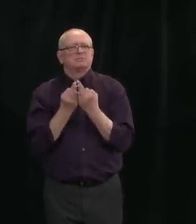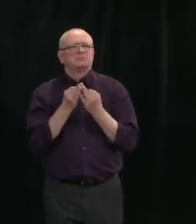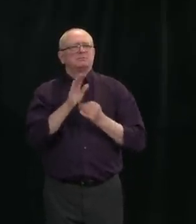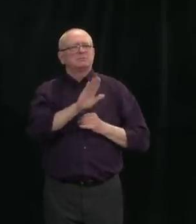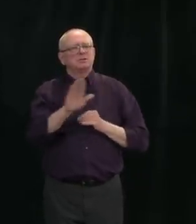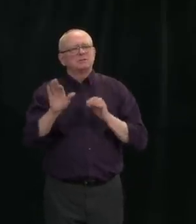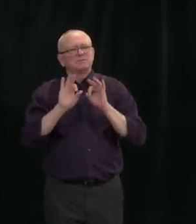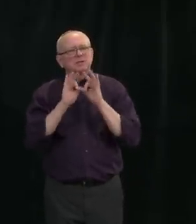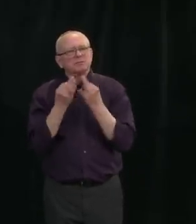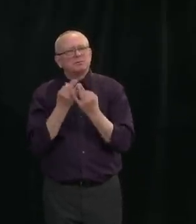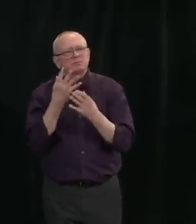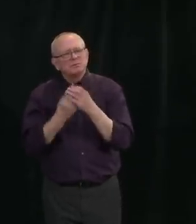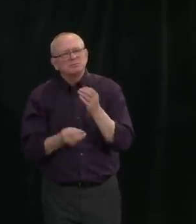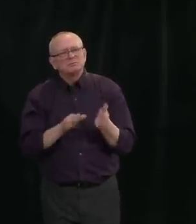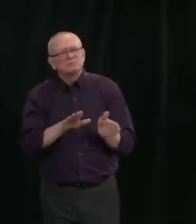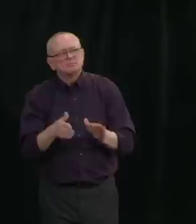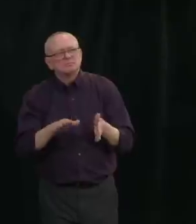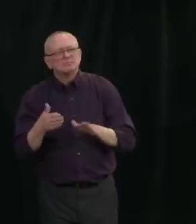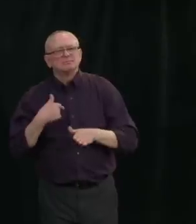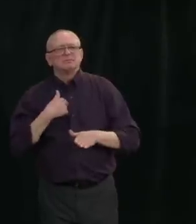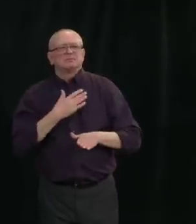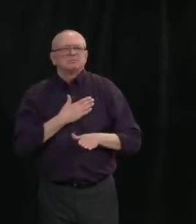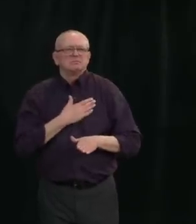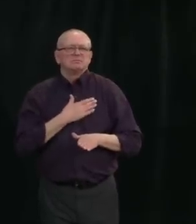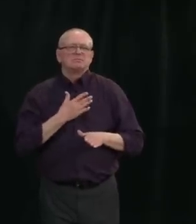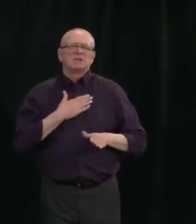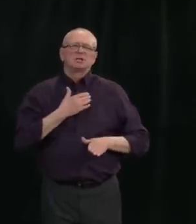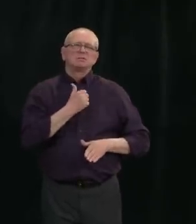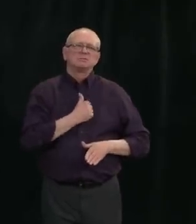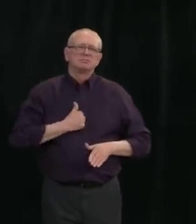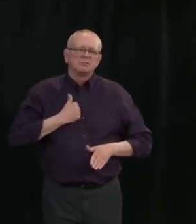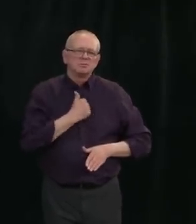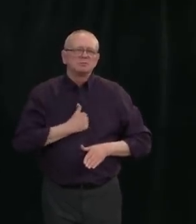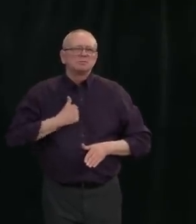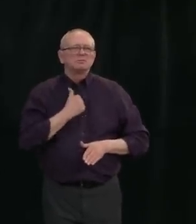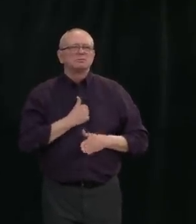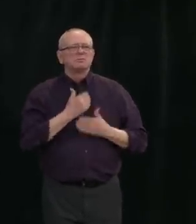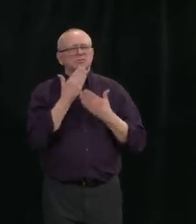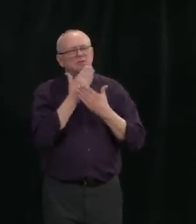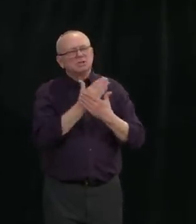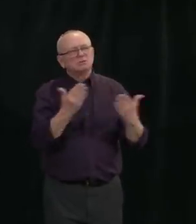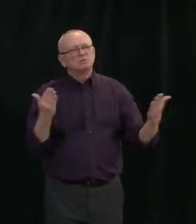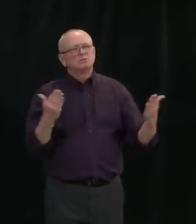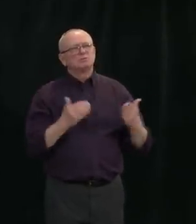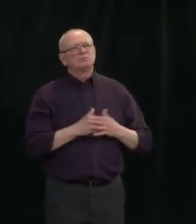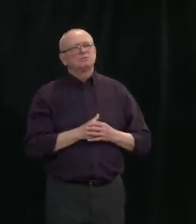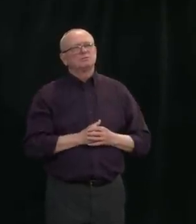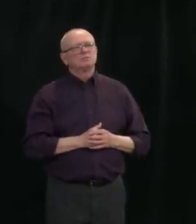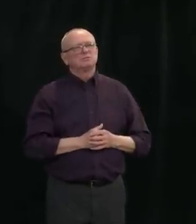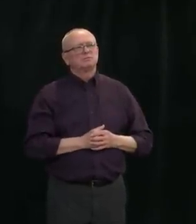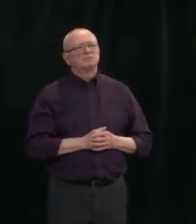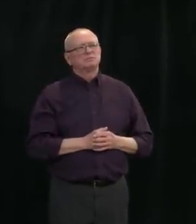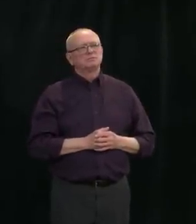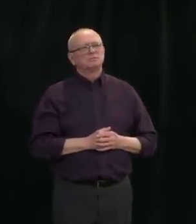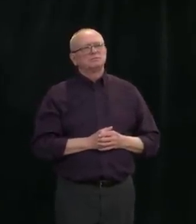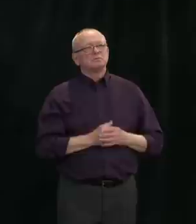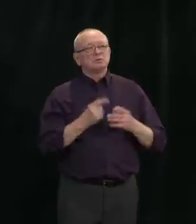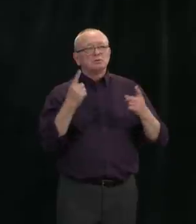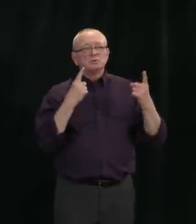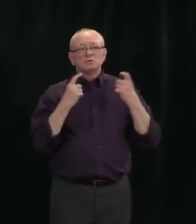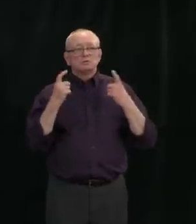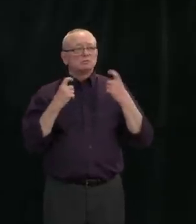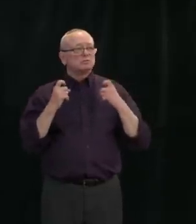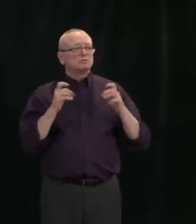you, everyone. And with that, we'll be happy to take your questions. No, with Dr. Hinshaw first.